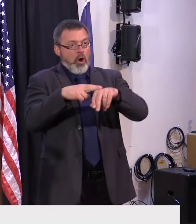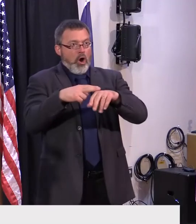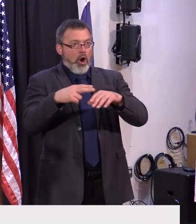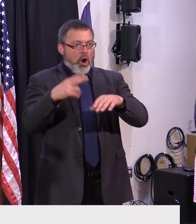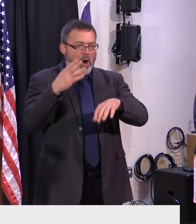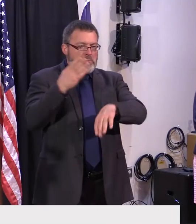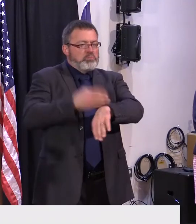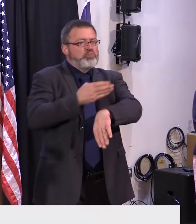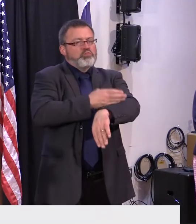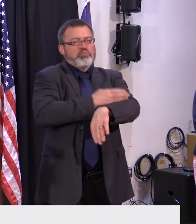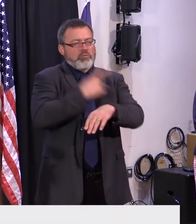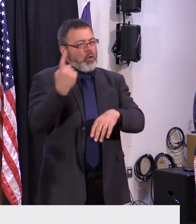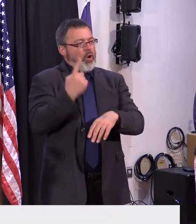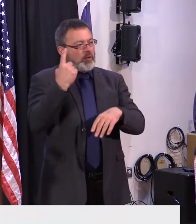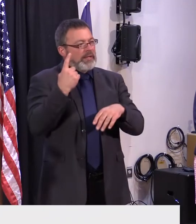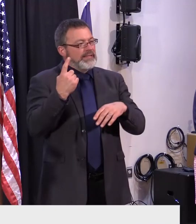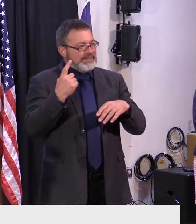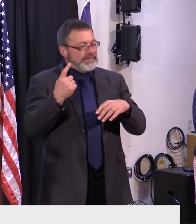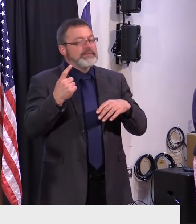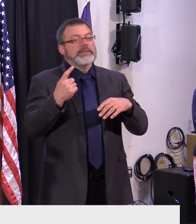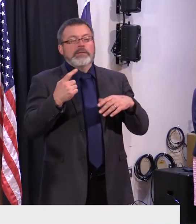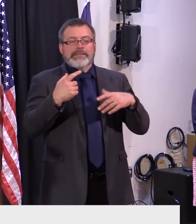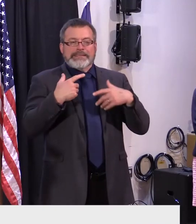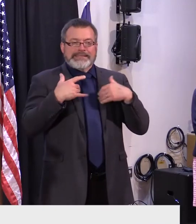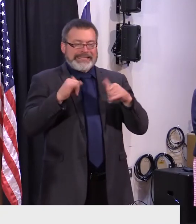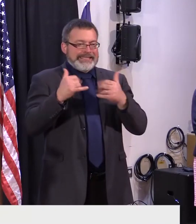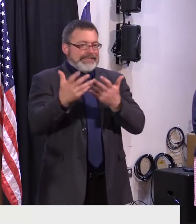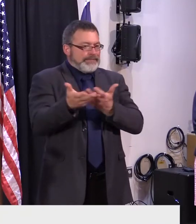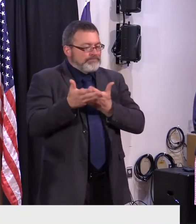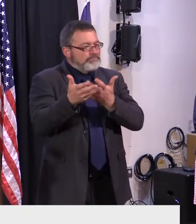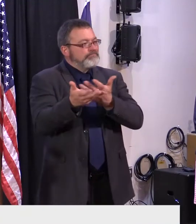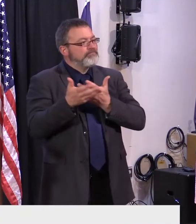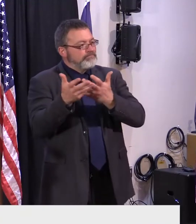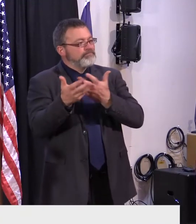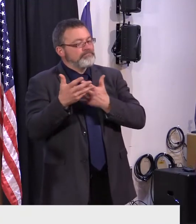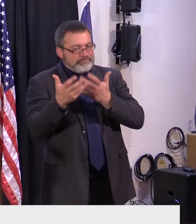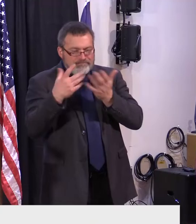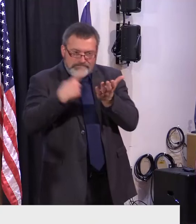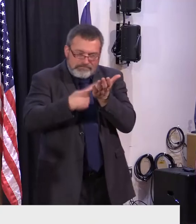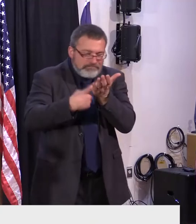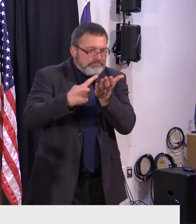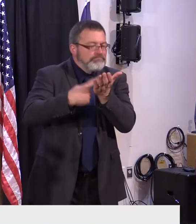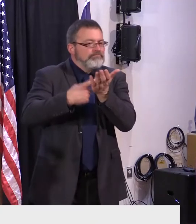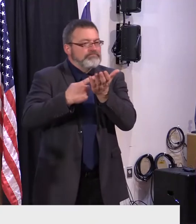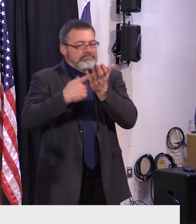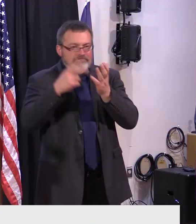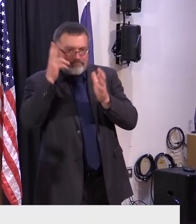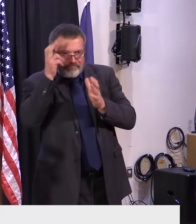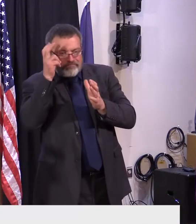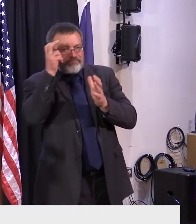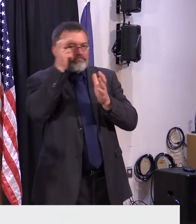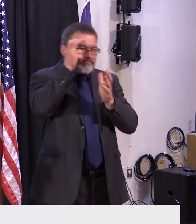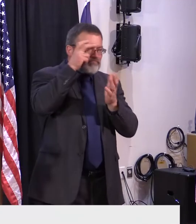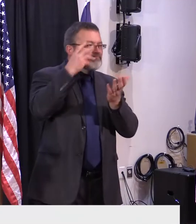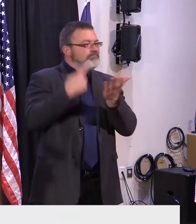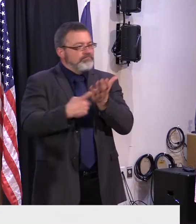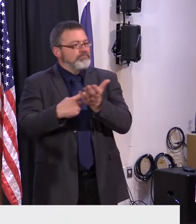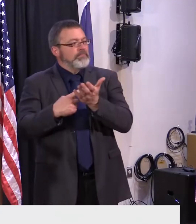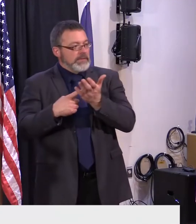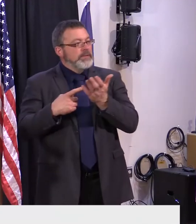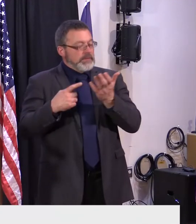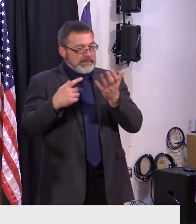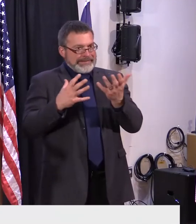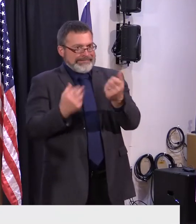to keep listening uh to one another and doing everything we can to help in any way we we possibly can